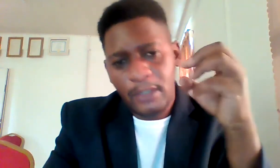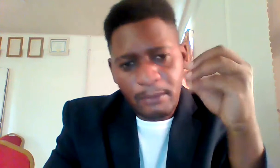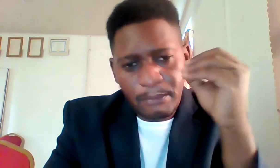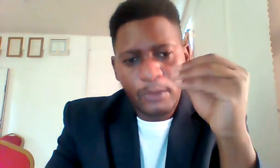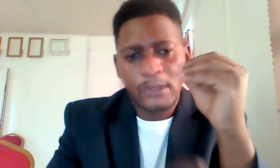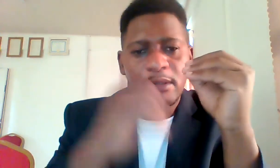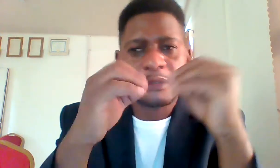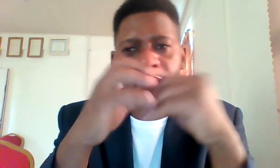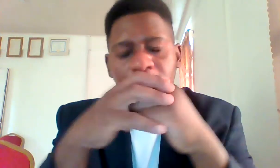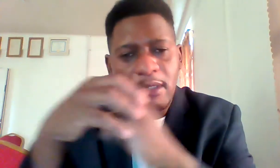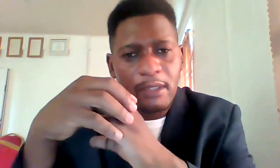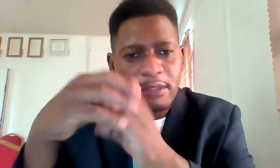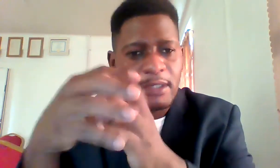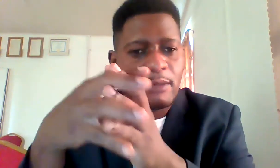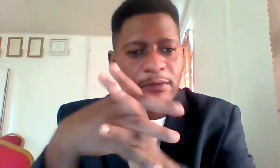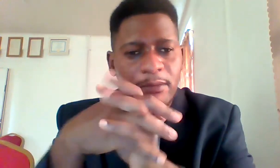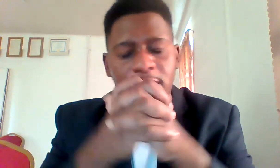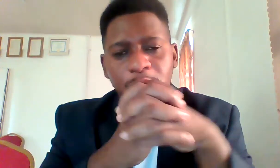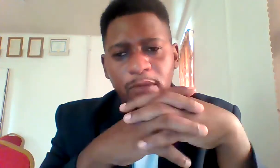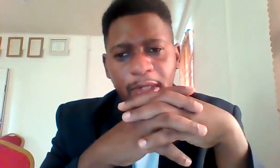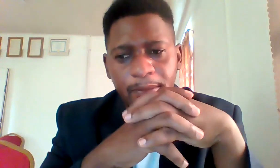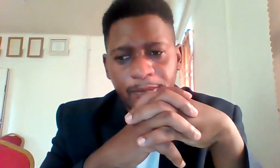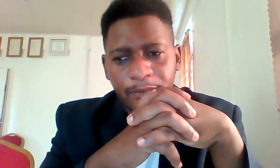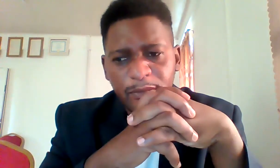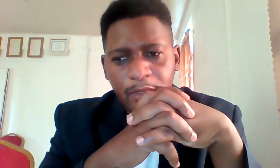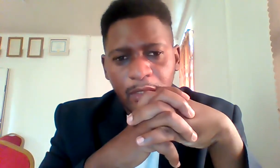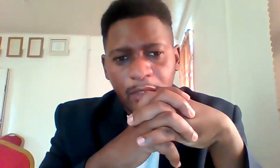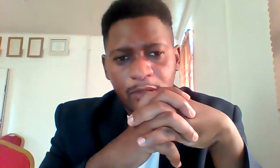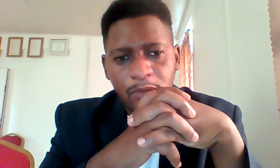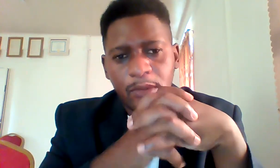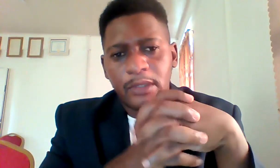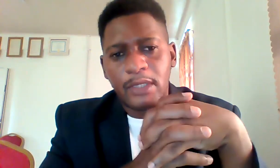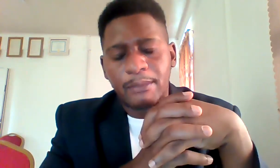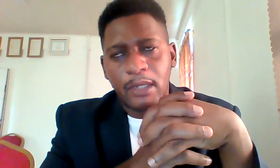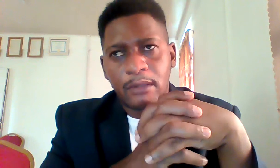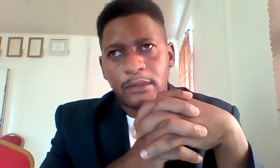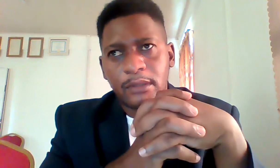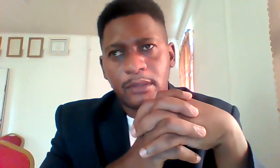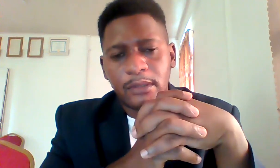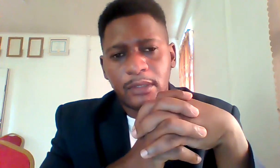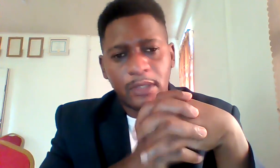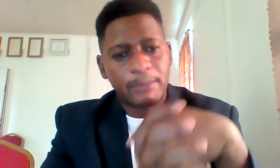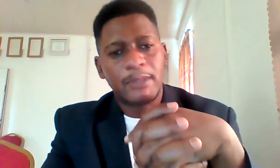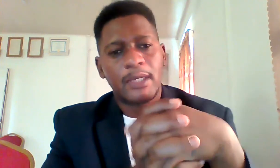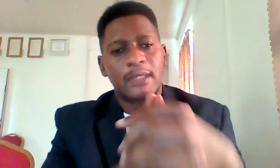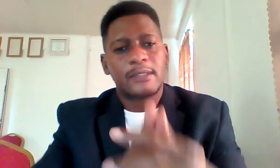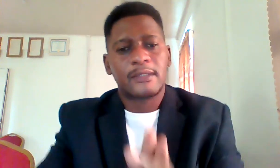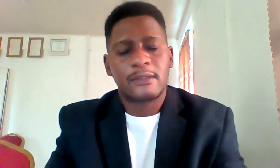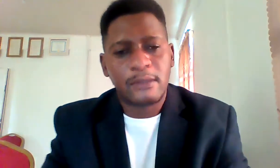important takeaway from this program is you learning about the wbs now